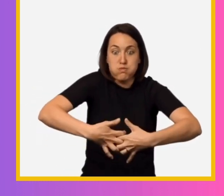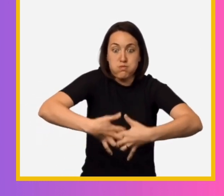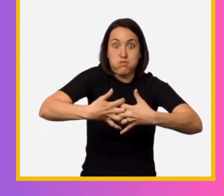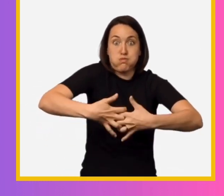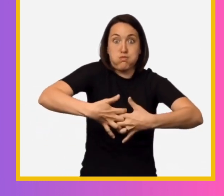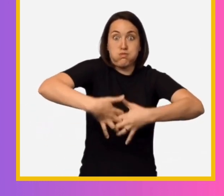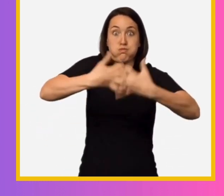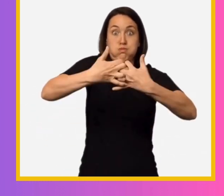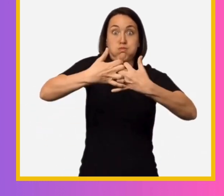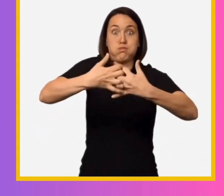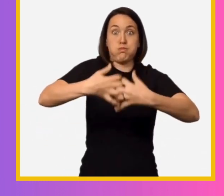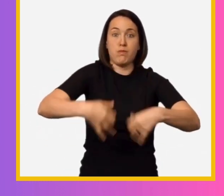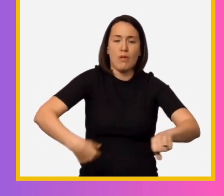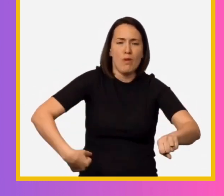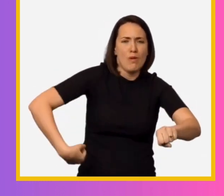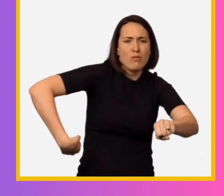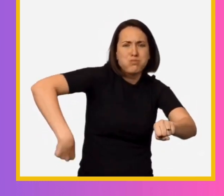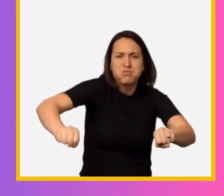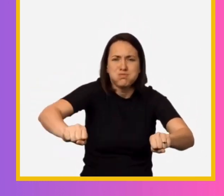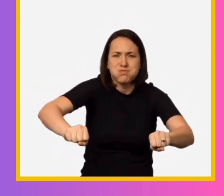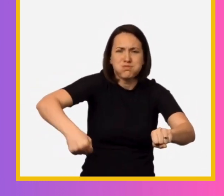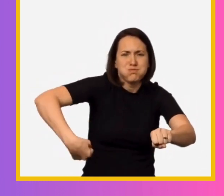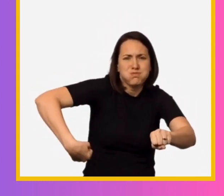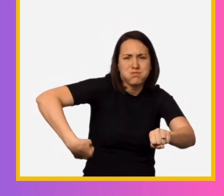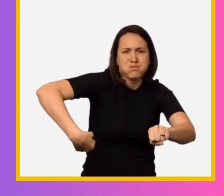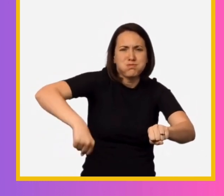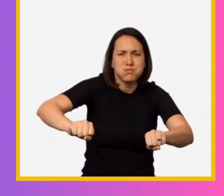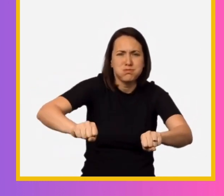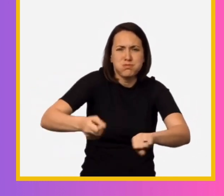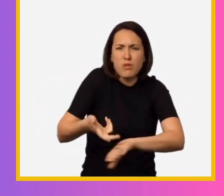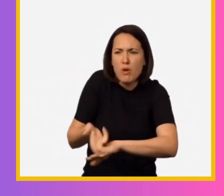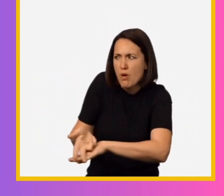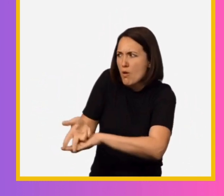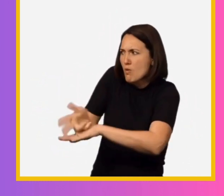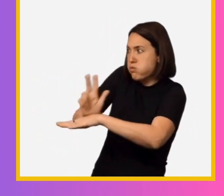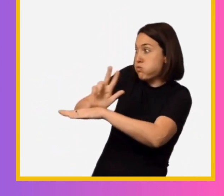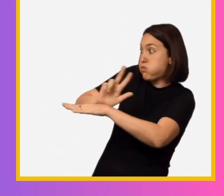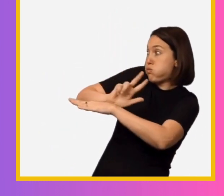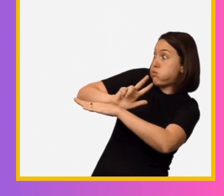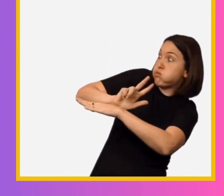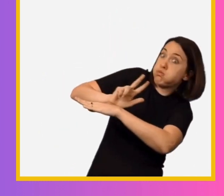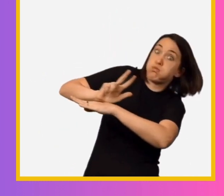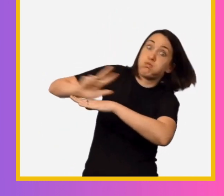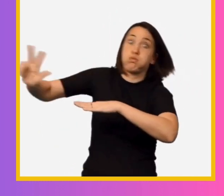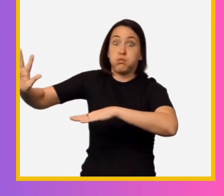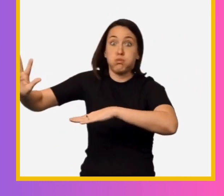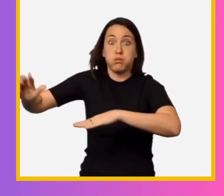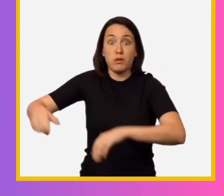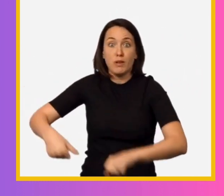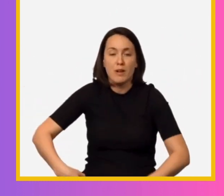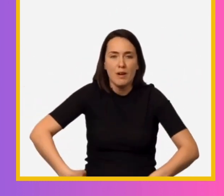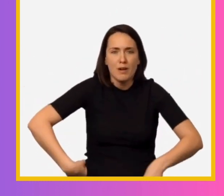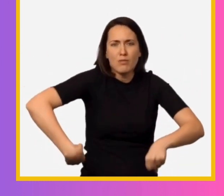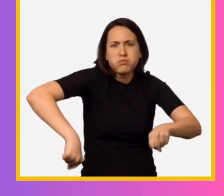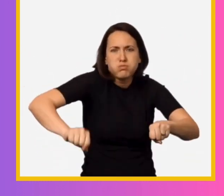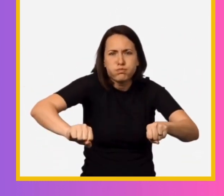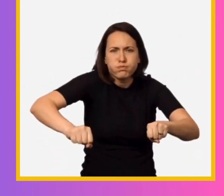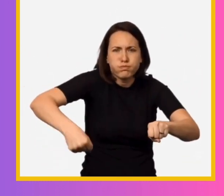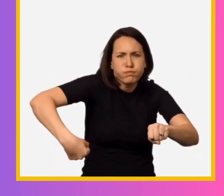engine rev, rev, motorcycle, motorcycle, wheelie, zoom, zoom, motorcycle,